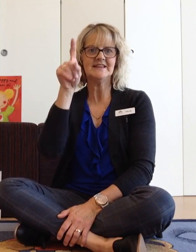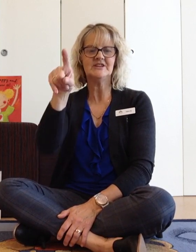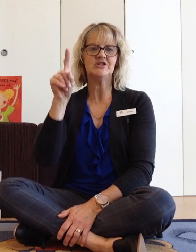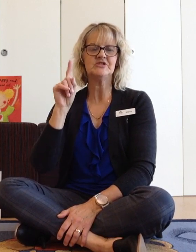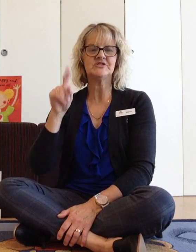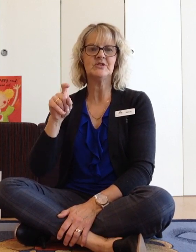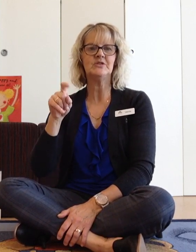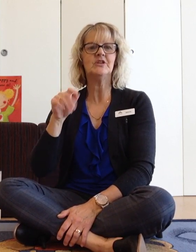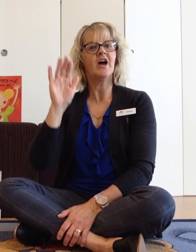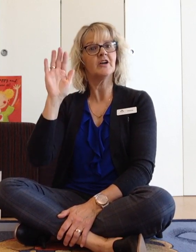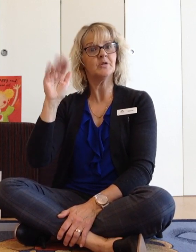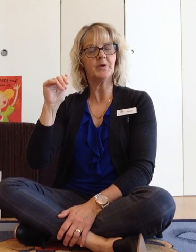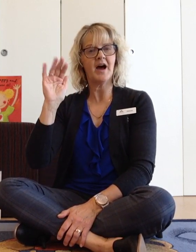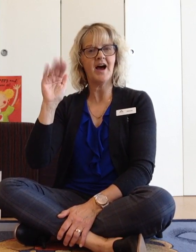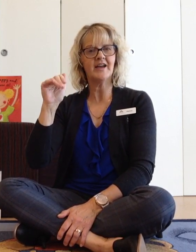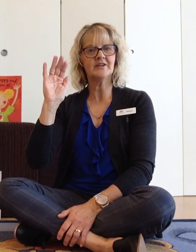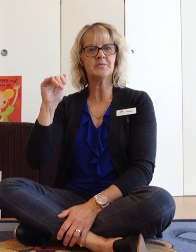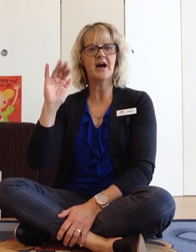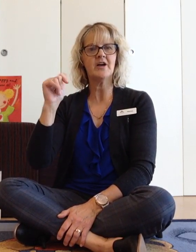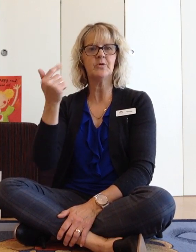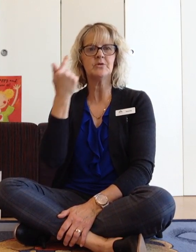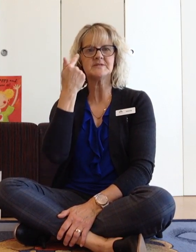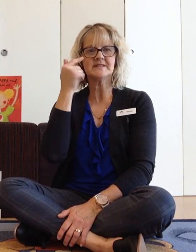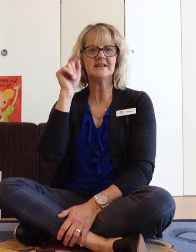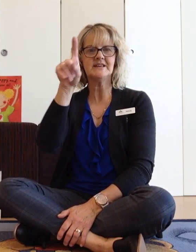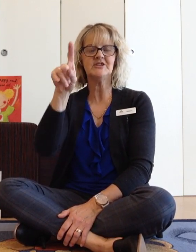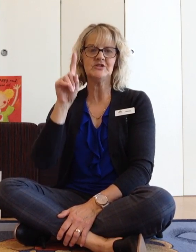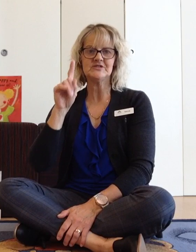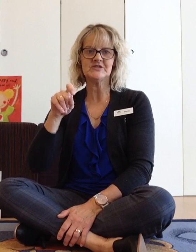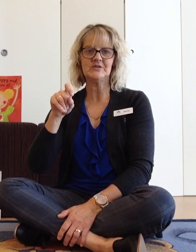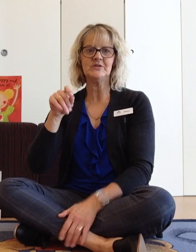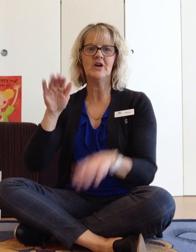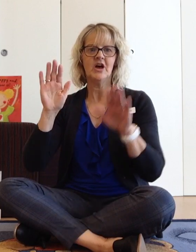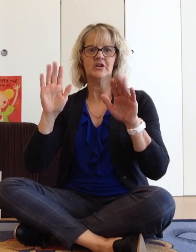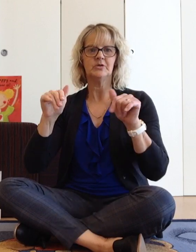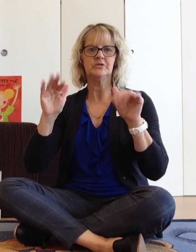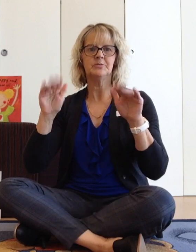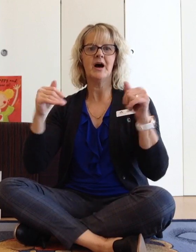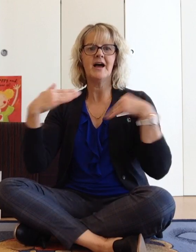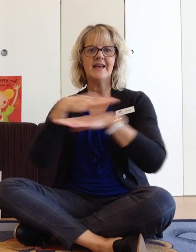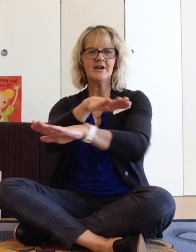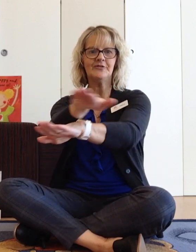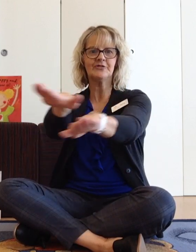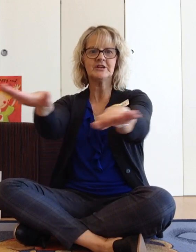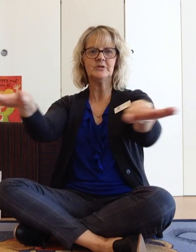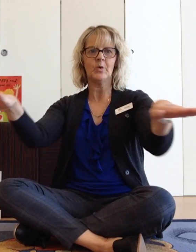you soon. Goodbye, goodbye, we'll see you soon. Goodbye everyone.